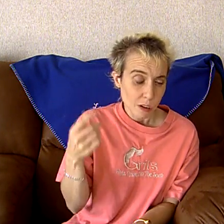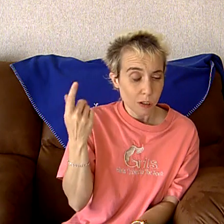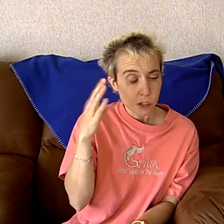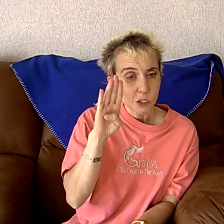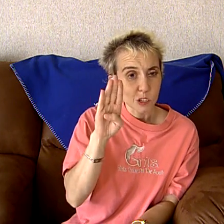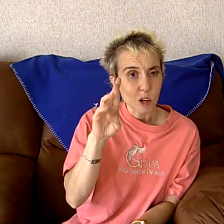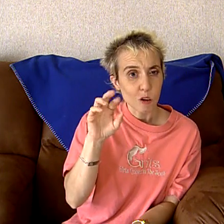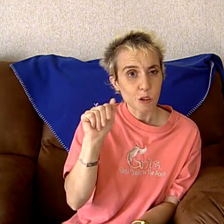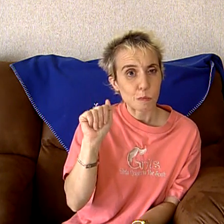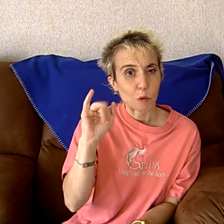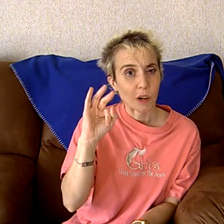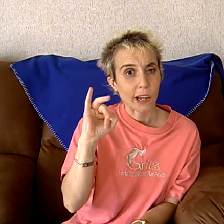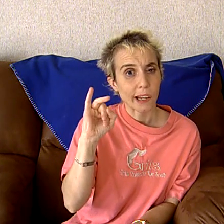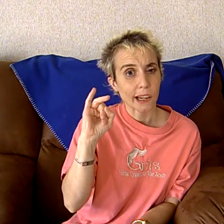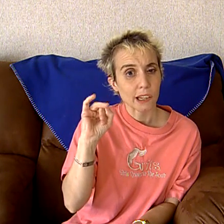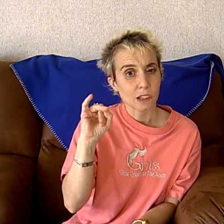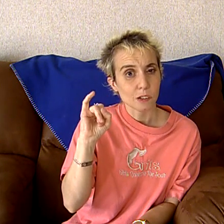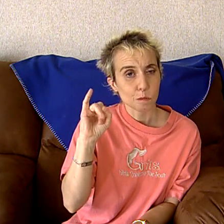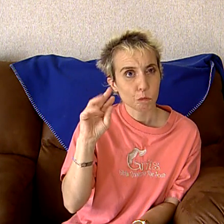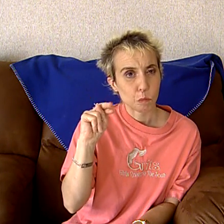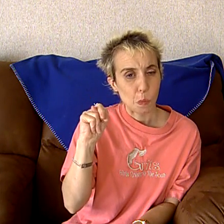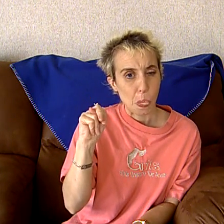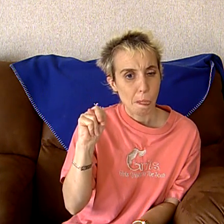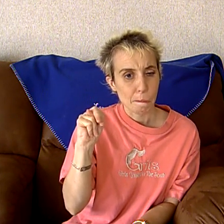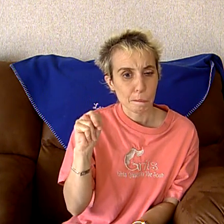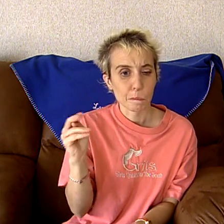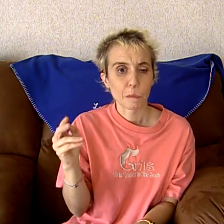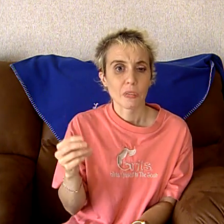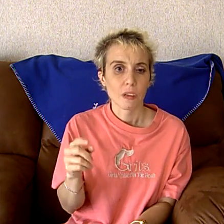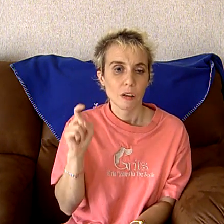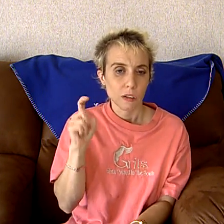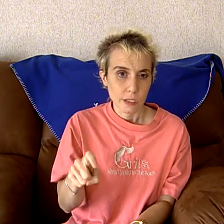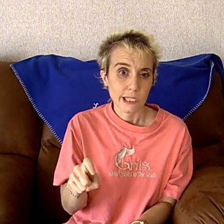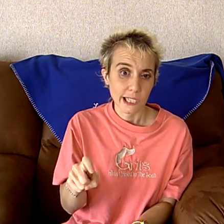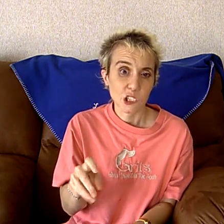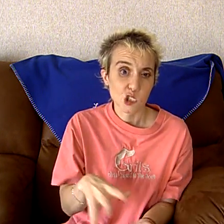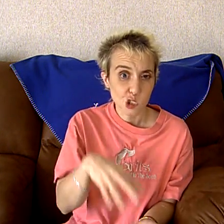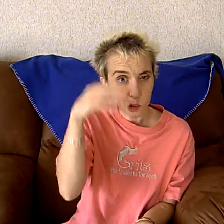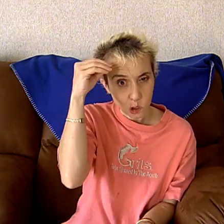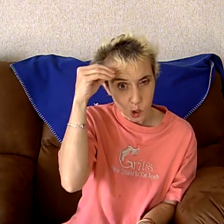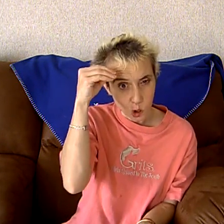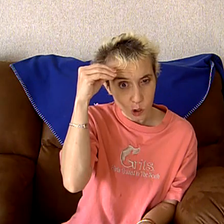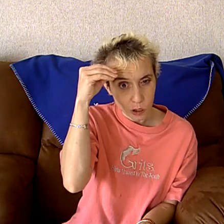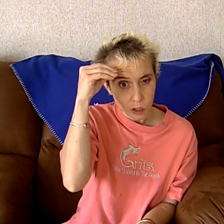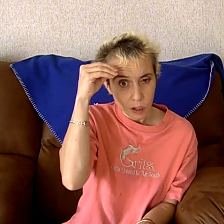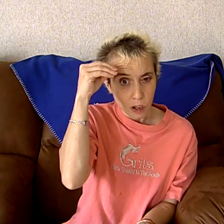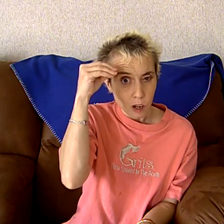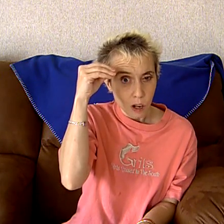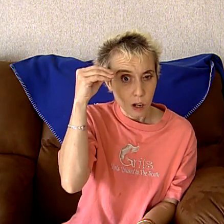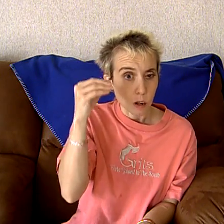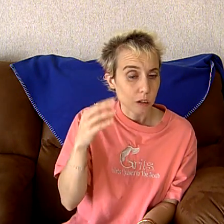So, the brain needs to learn, uh,